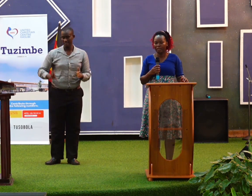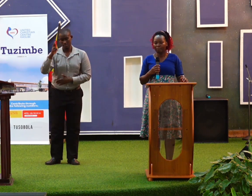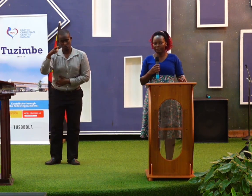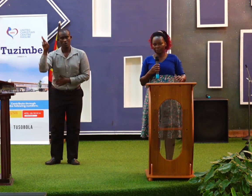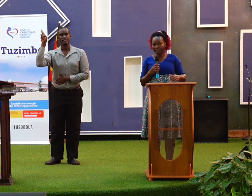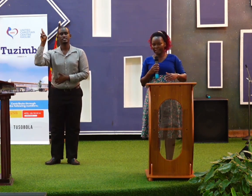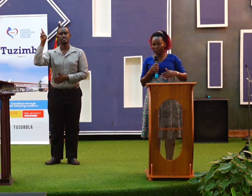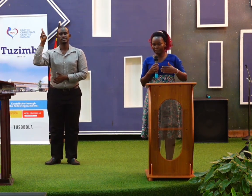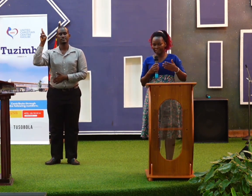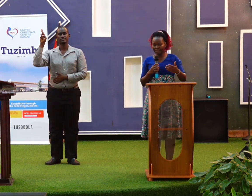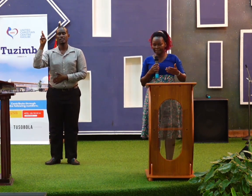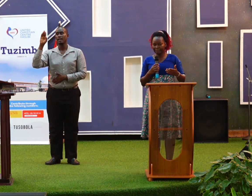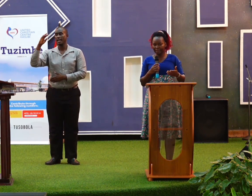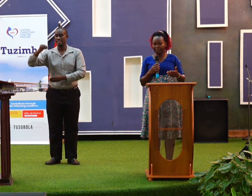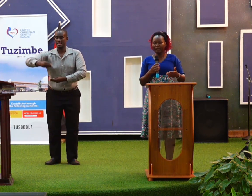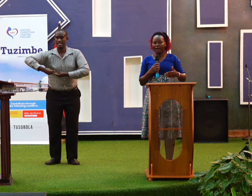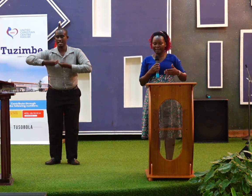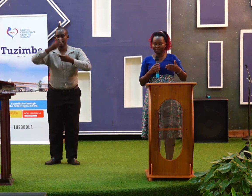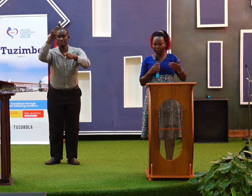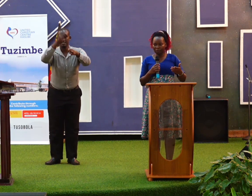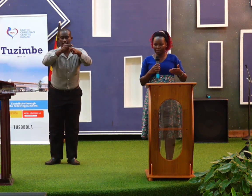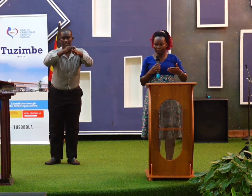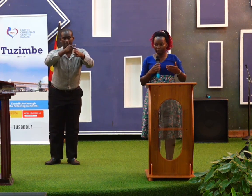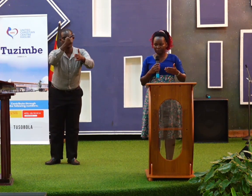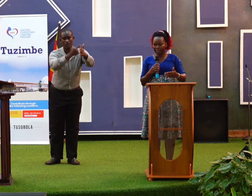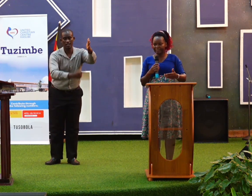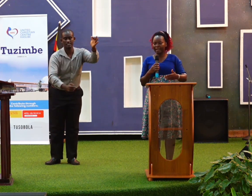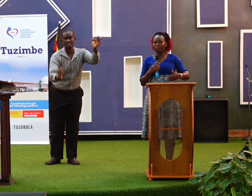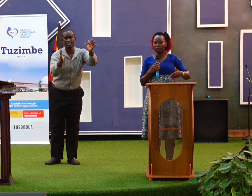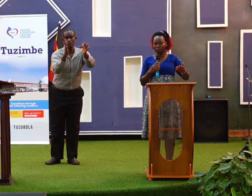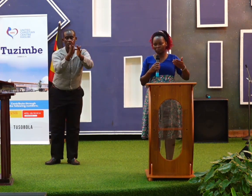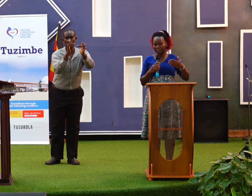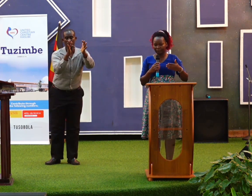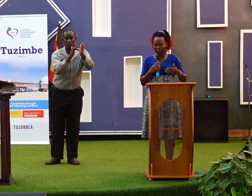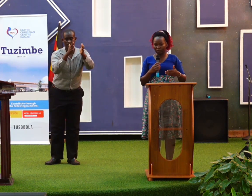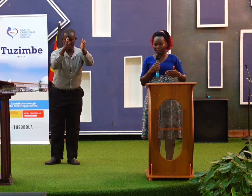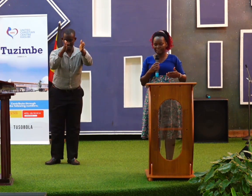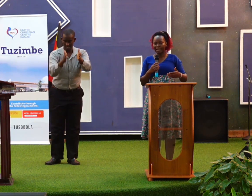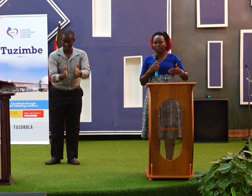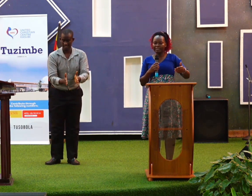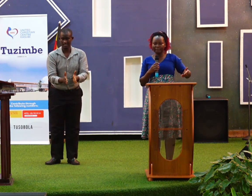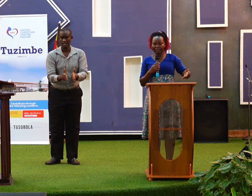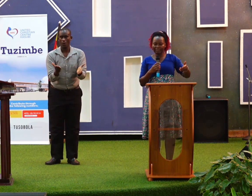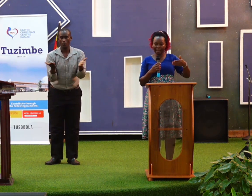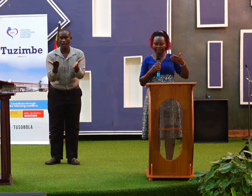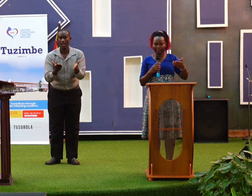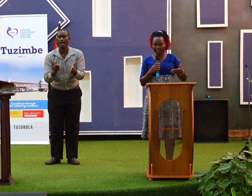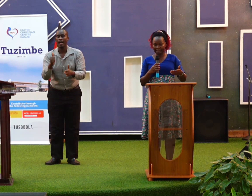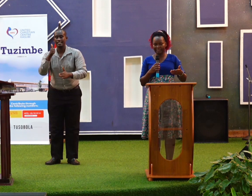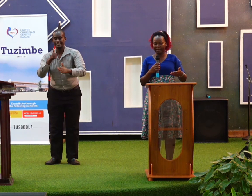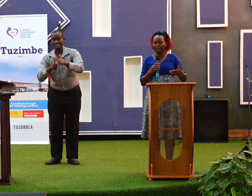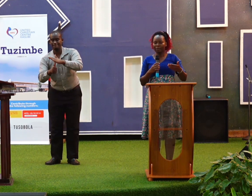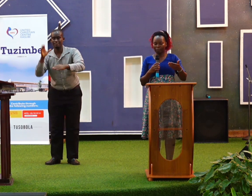Because they considered them as followers of Christ and not only followers but even their